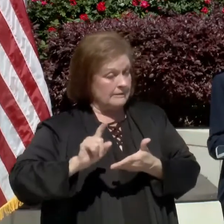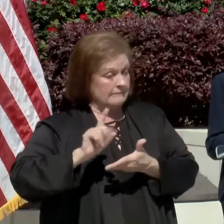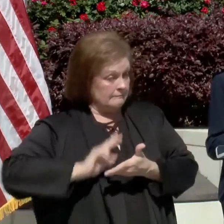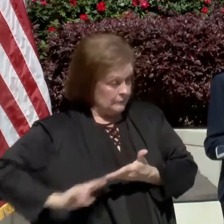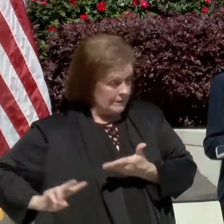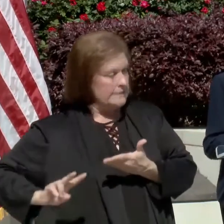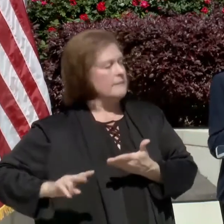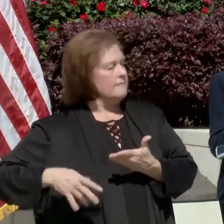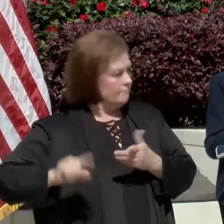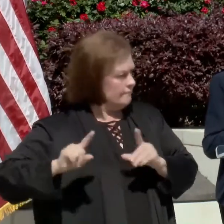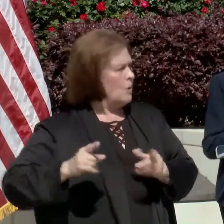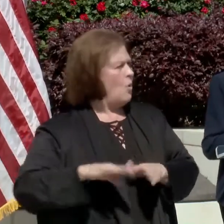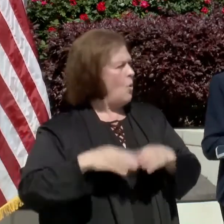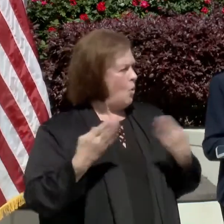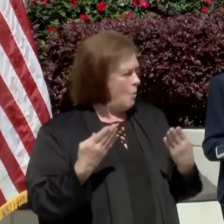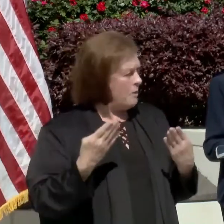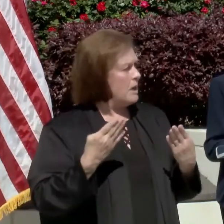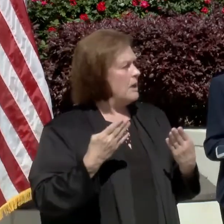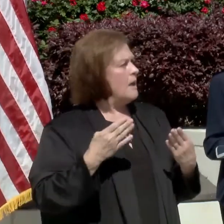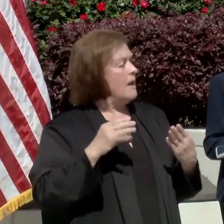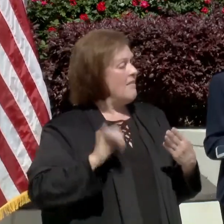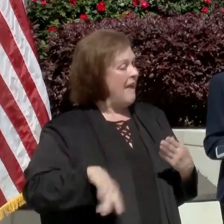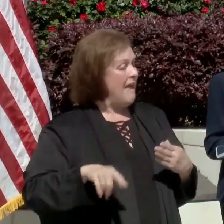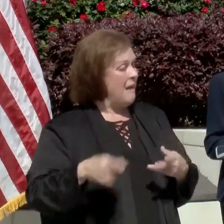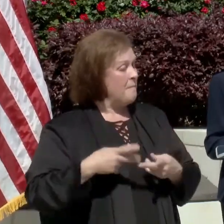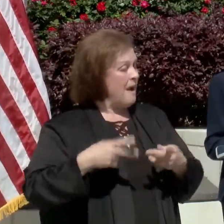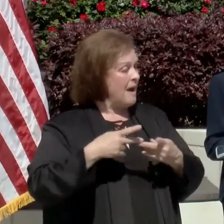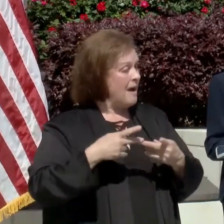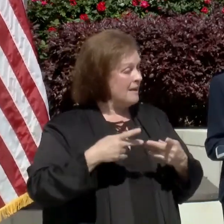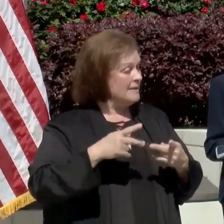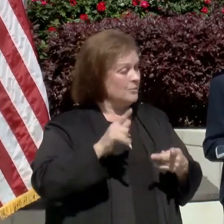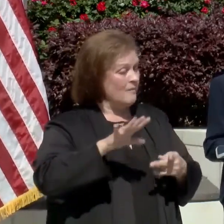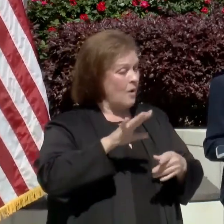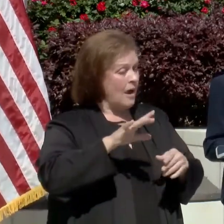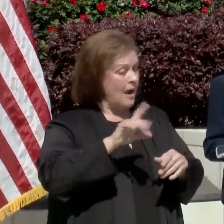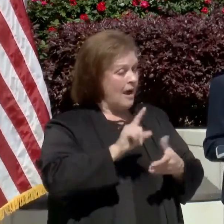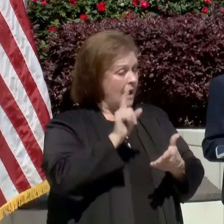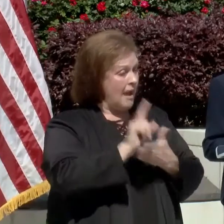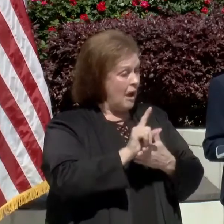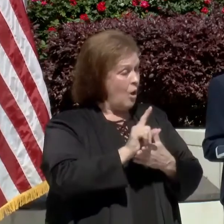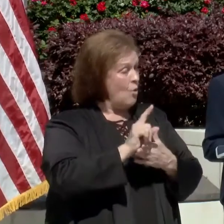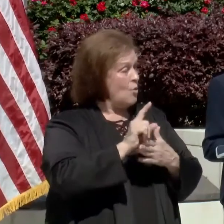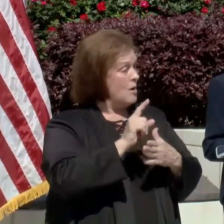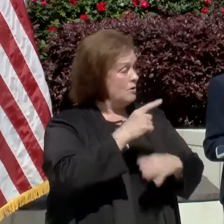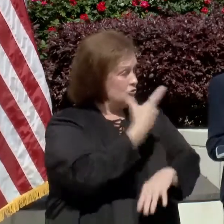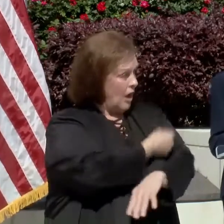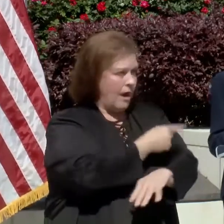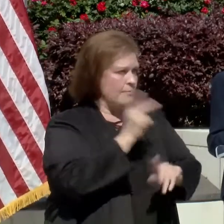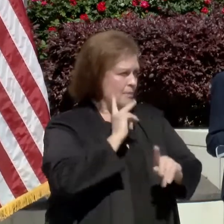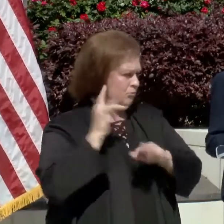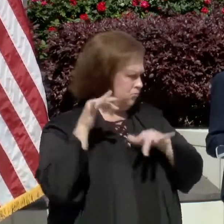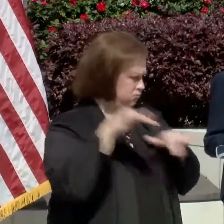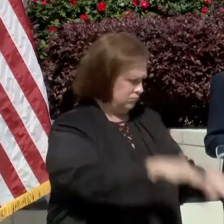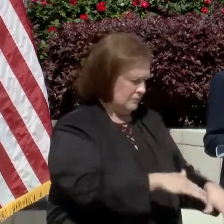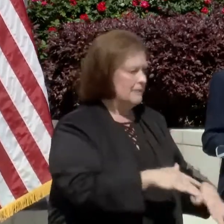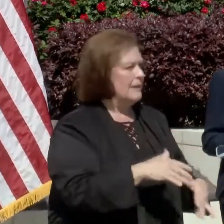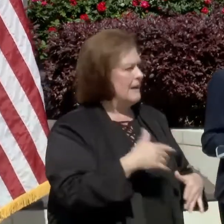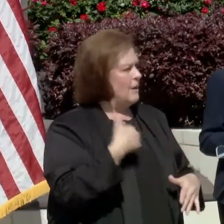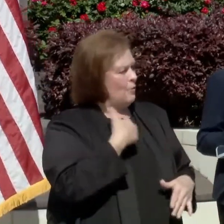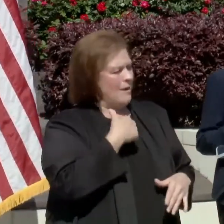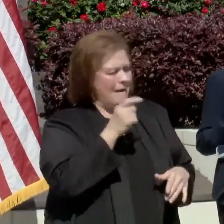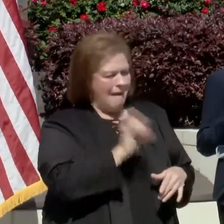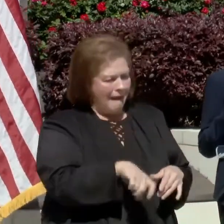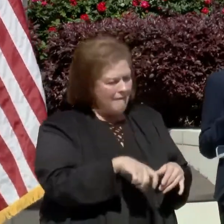all the reservations weren't taking and then it filled up. So you really have to make it easy for people to get the vaccine. I think we're just getting to that next place where